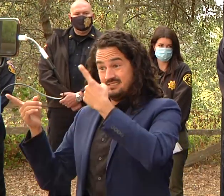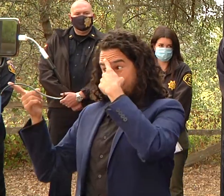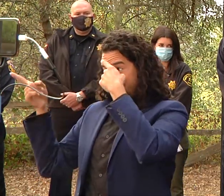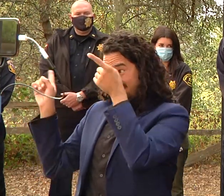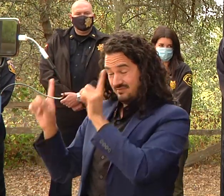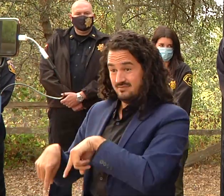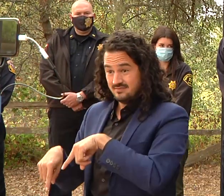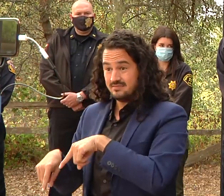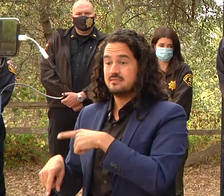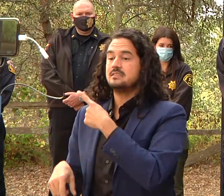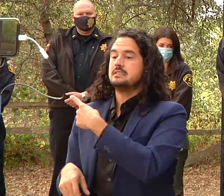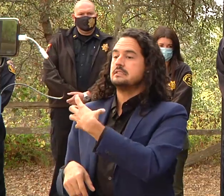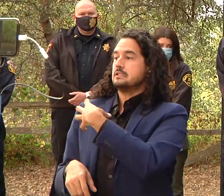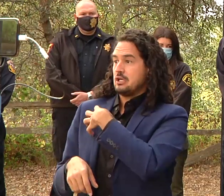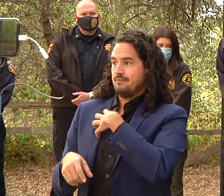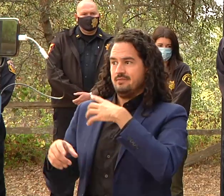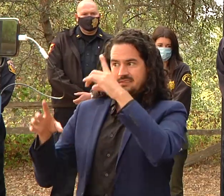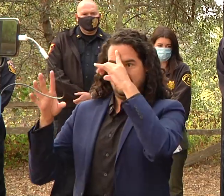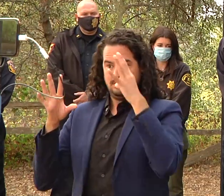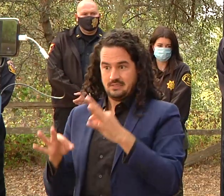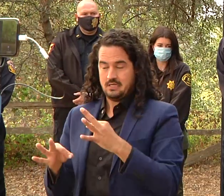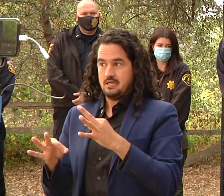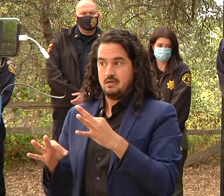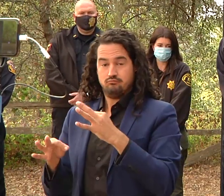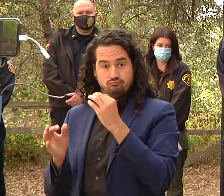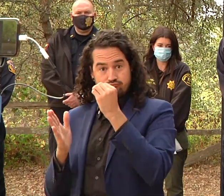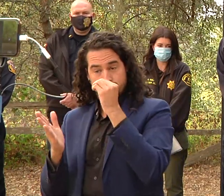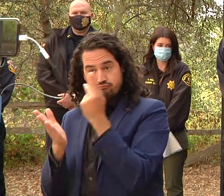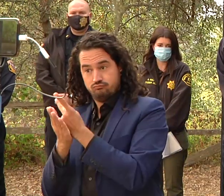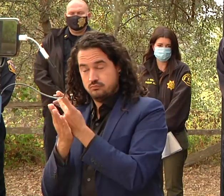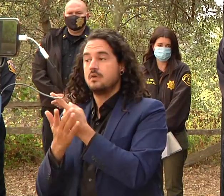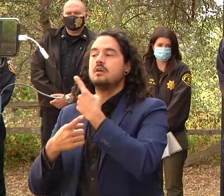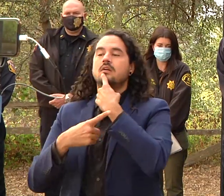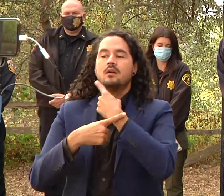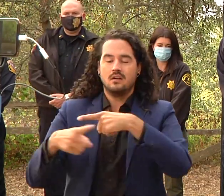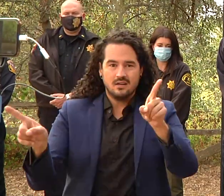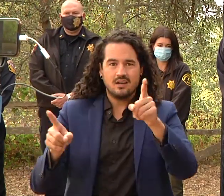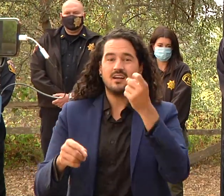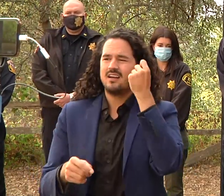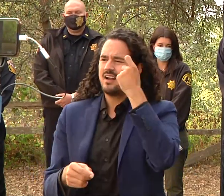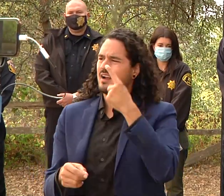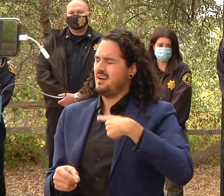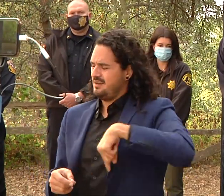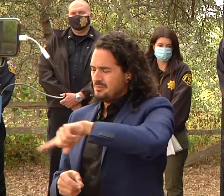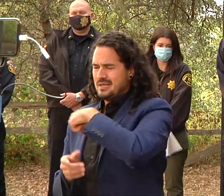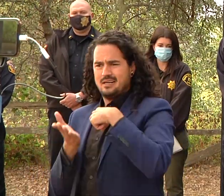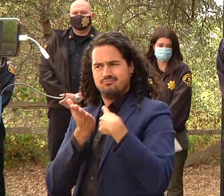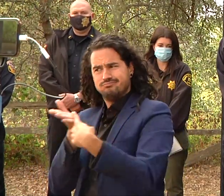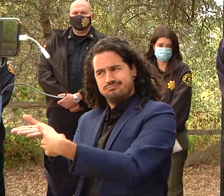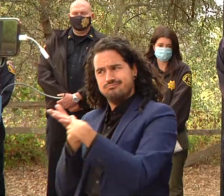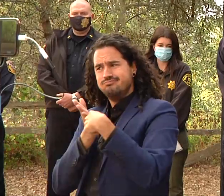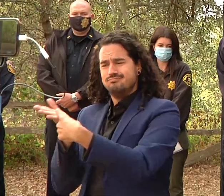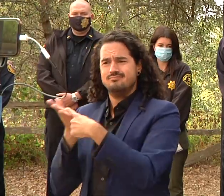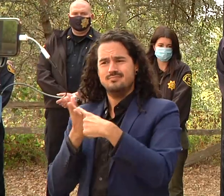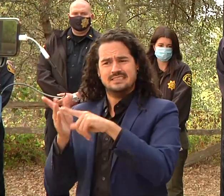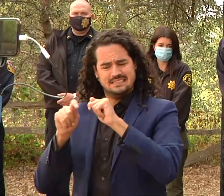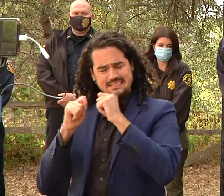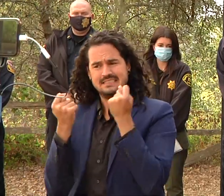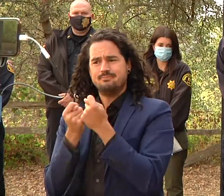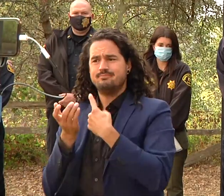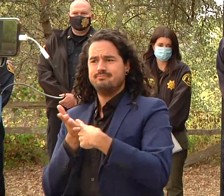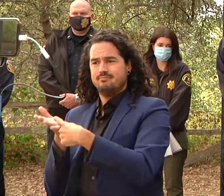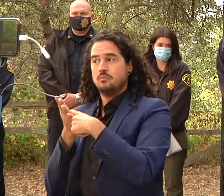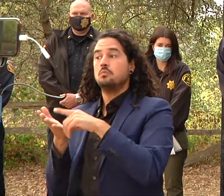um to make the final decision but we do that as a collective group and then we uh we make sure we message that out appropriately